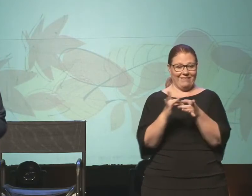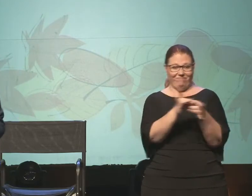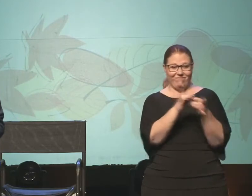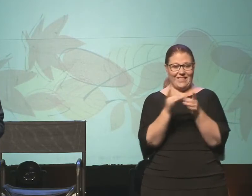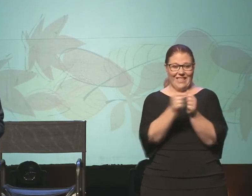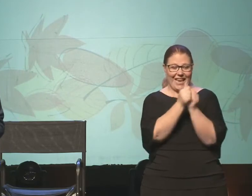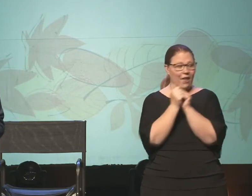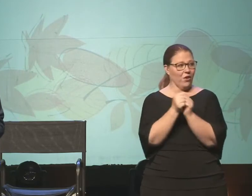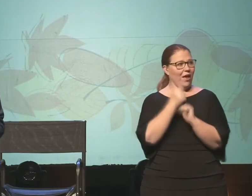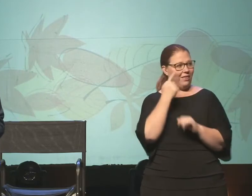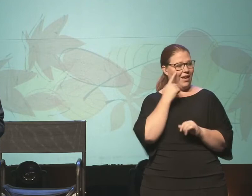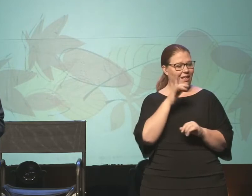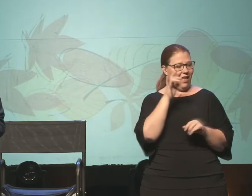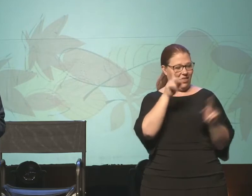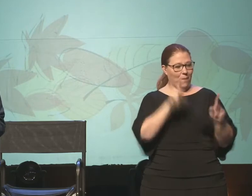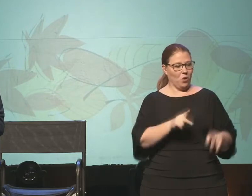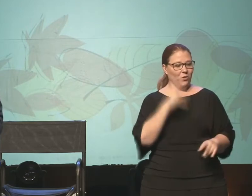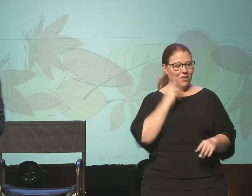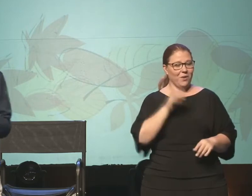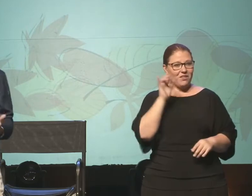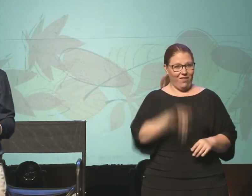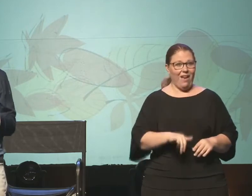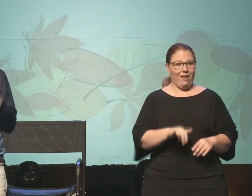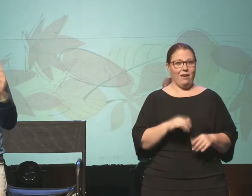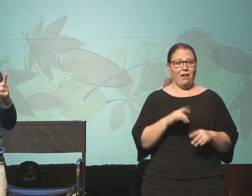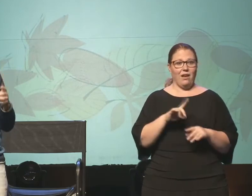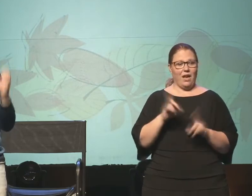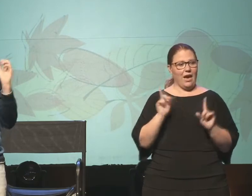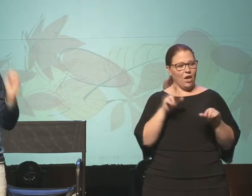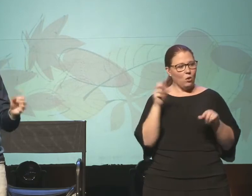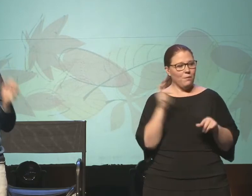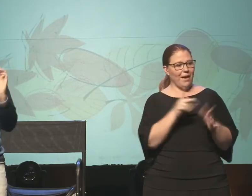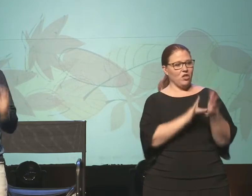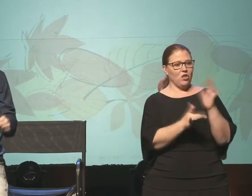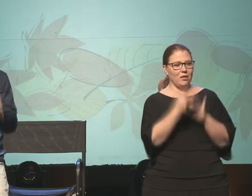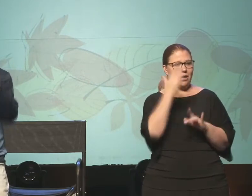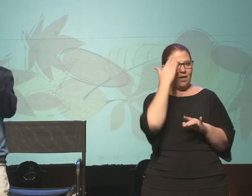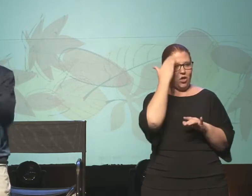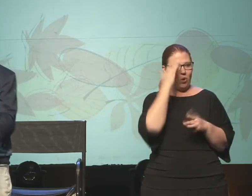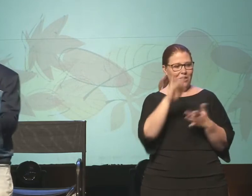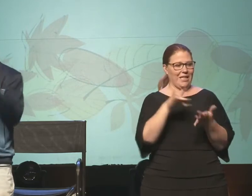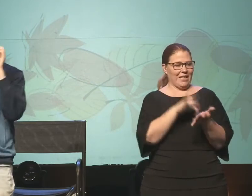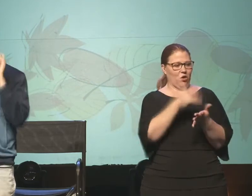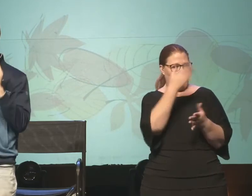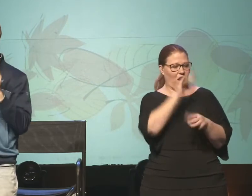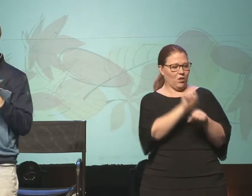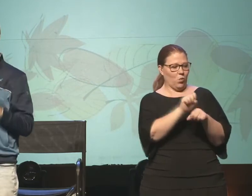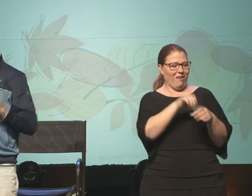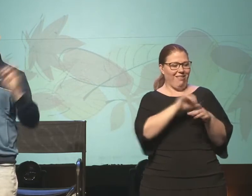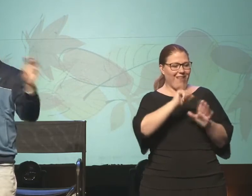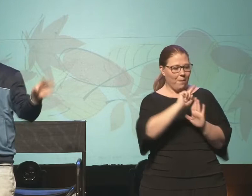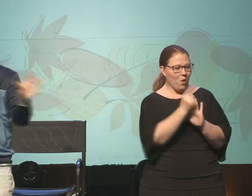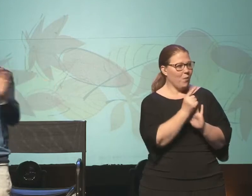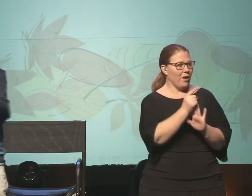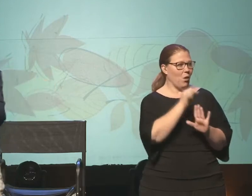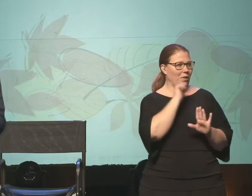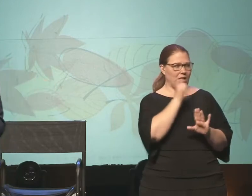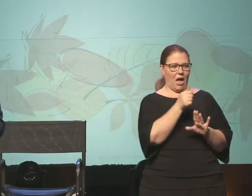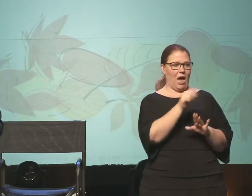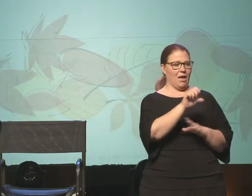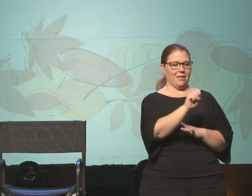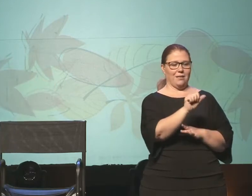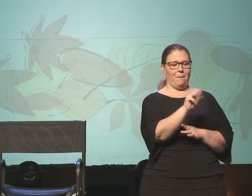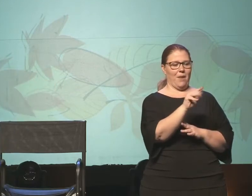is experiencing. And so he comes back to Jesus because he knows that the center of God's work in that moment wasn't Samaria or